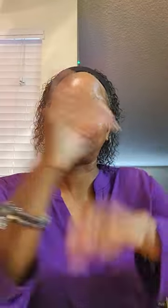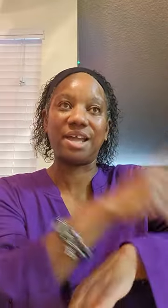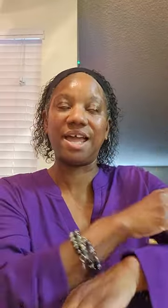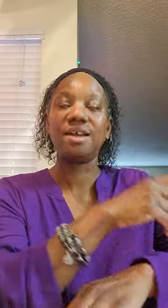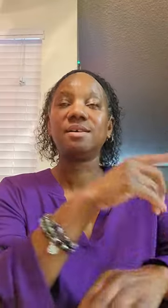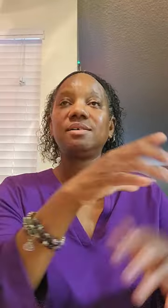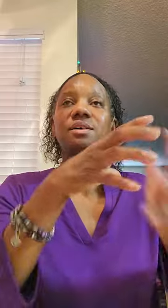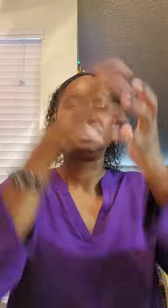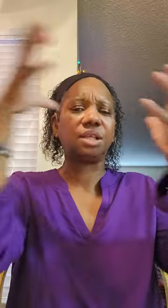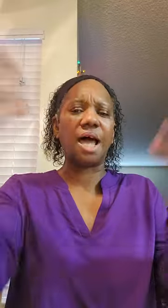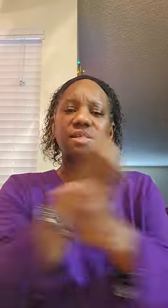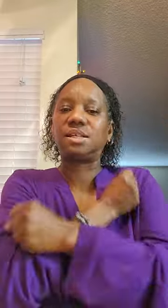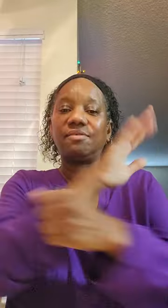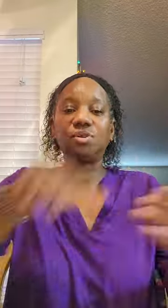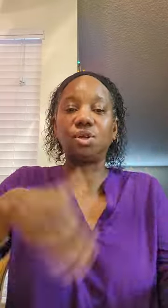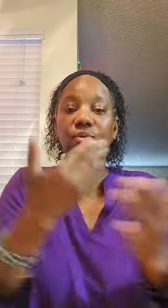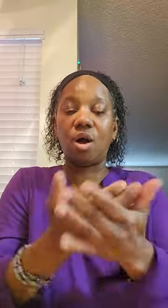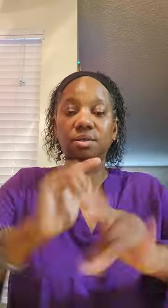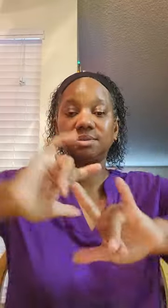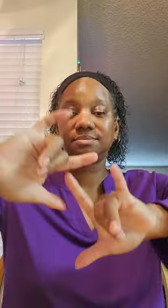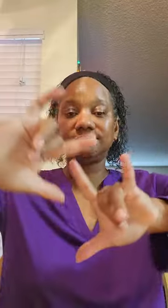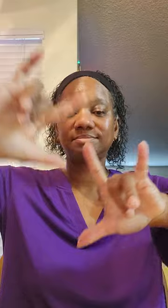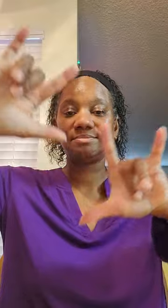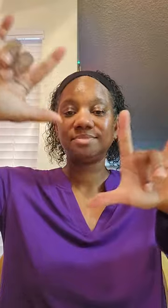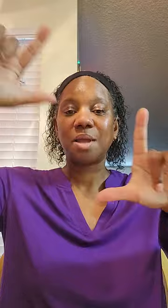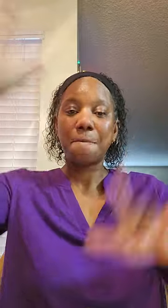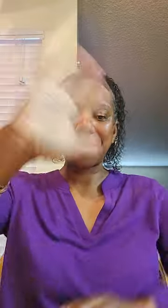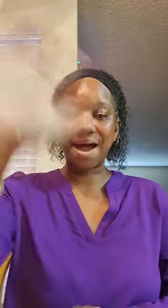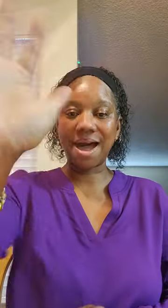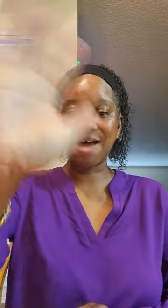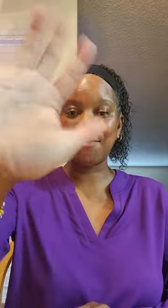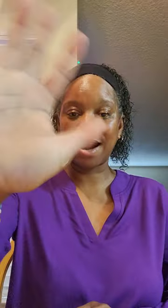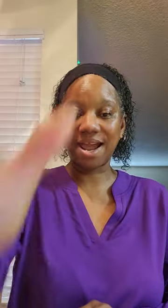day. Lots of love to you all. Bye. Bye. Bye.